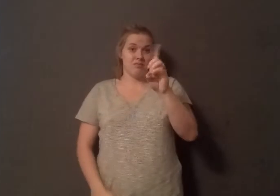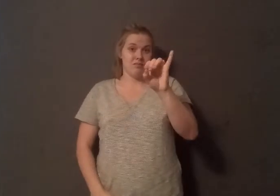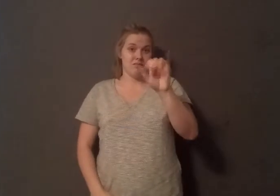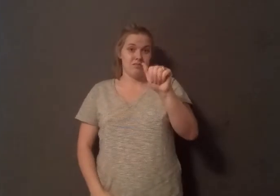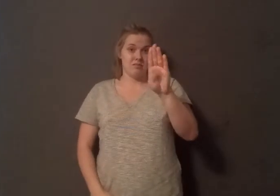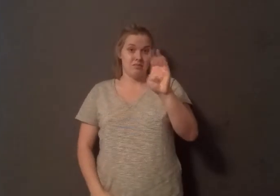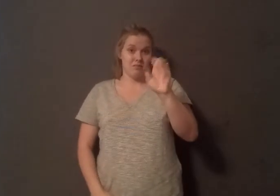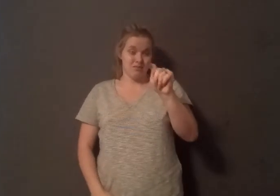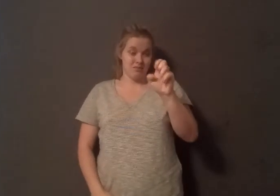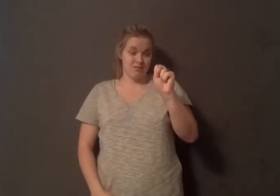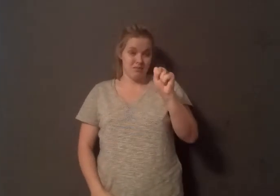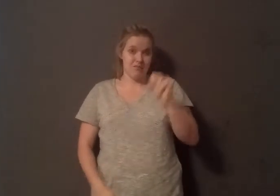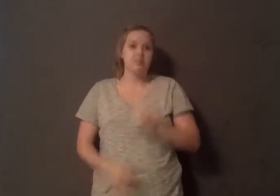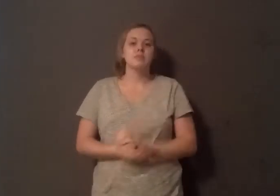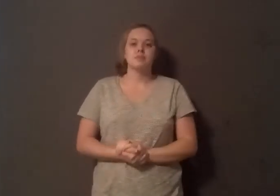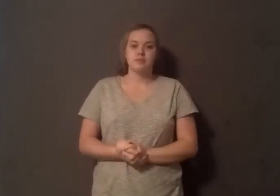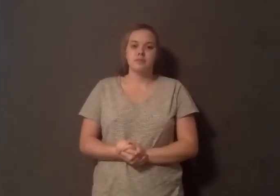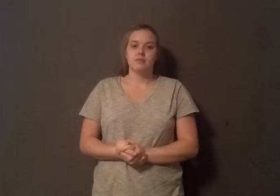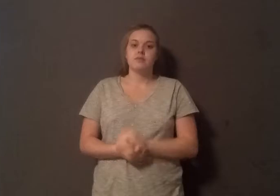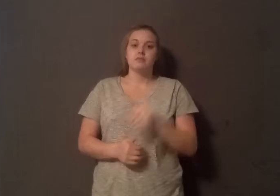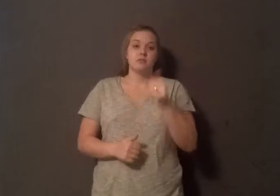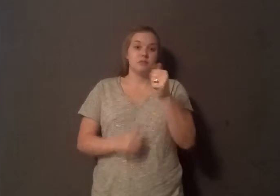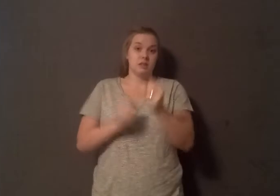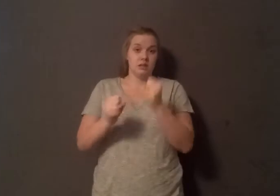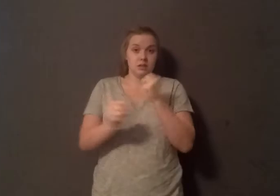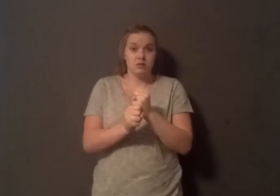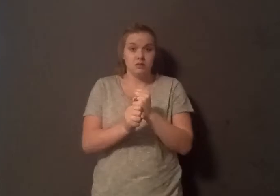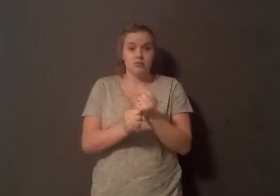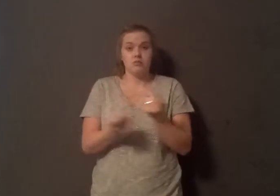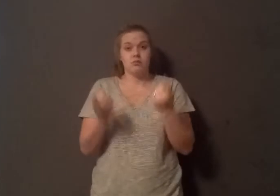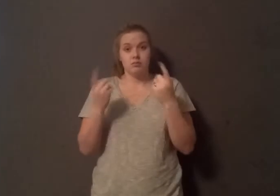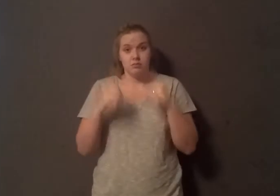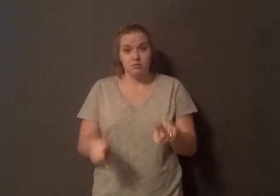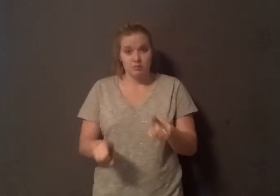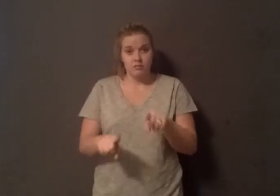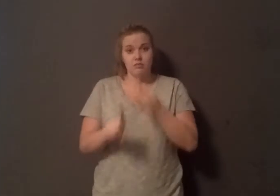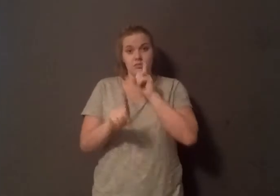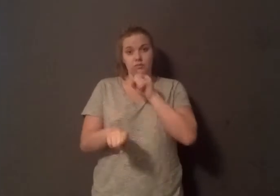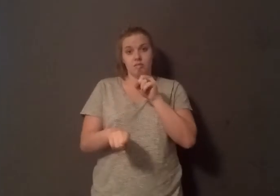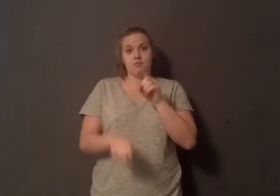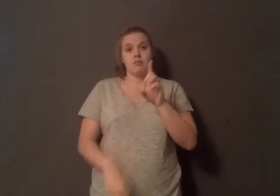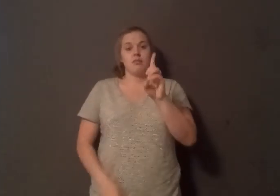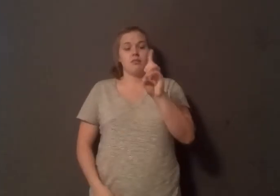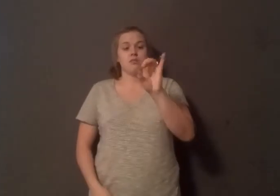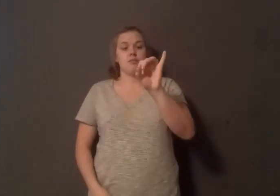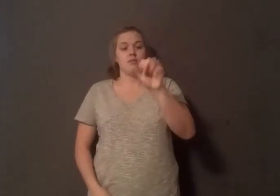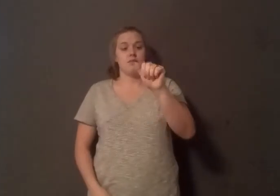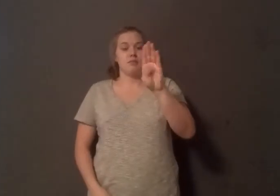unfortunately, I was diagnosed about 10 years ago with diabetes. And eight years ago, I had two stents put in. I don't know